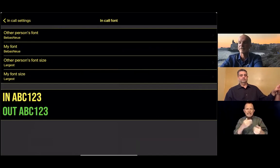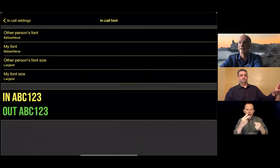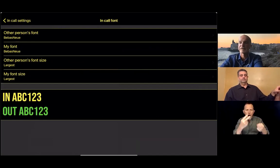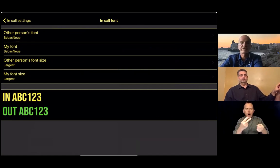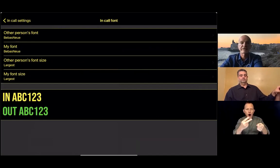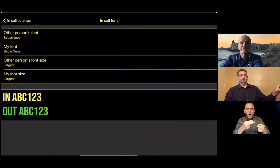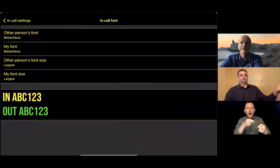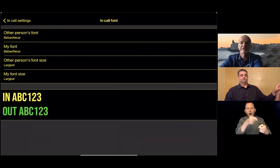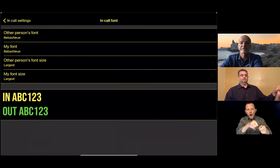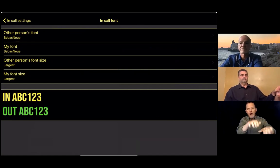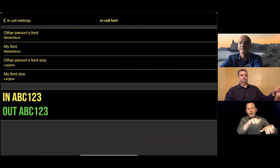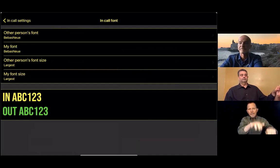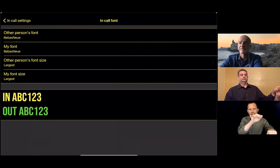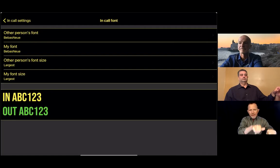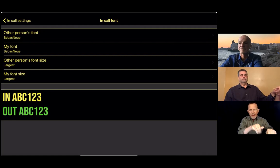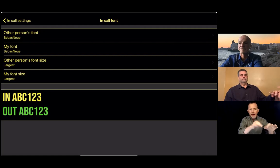receiving.